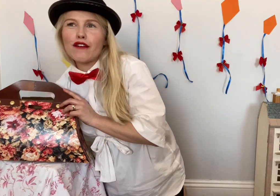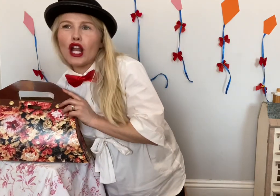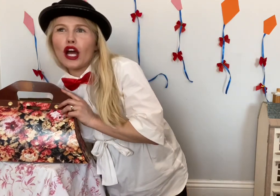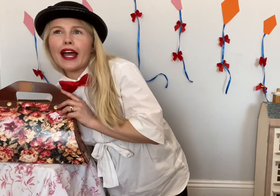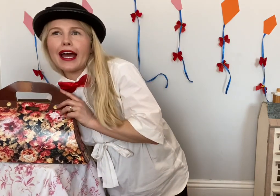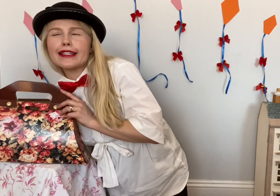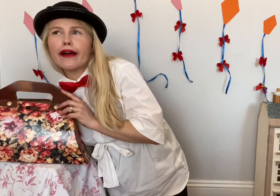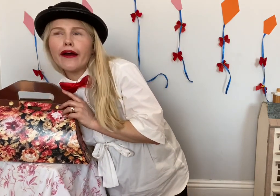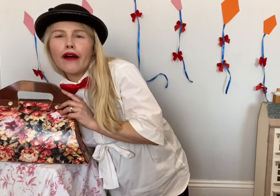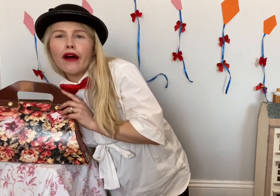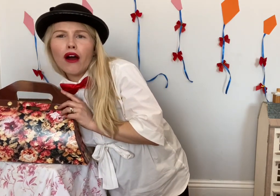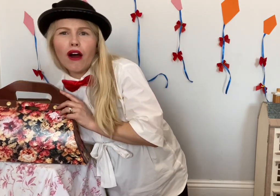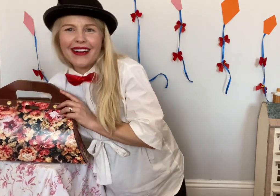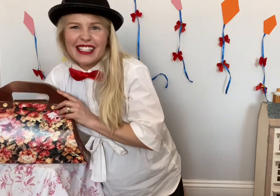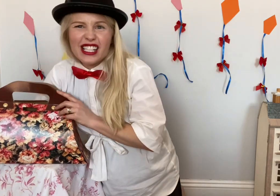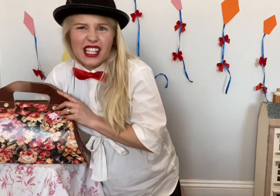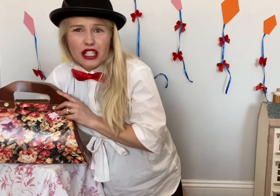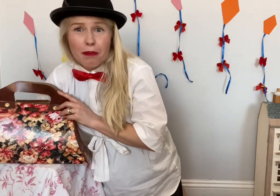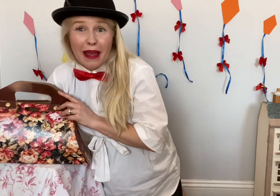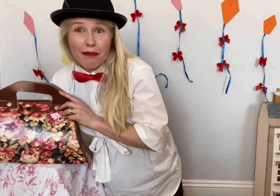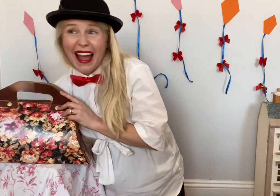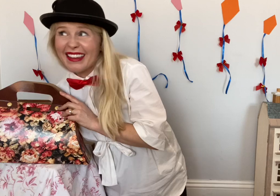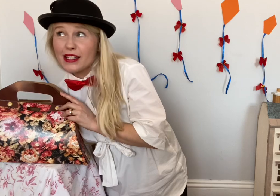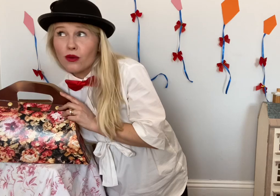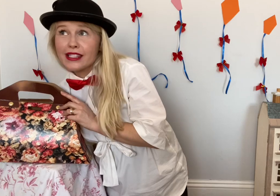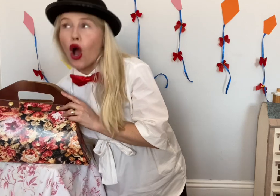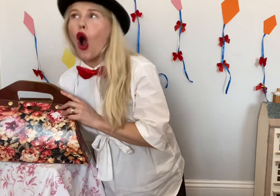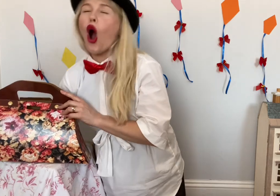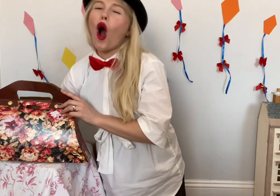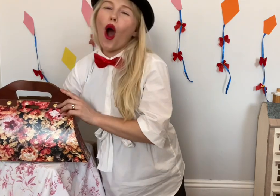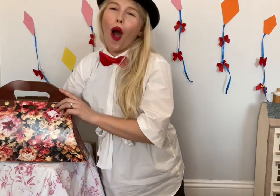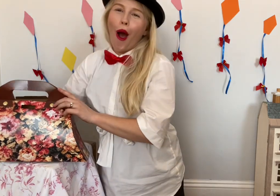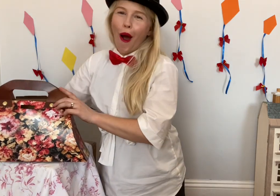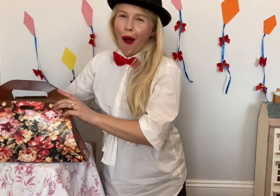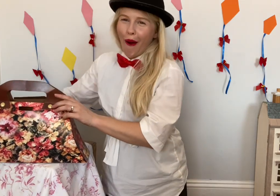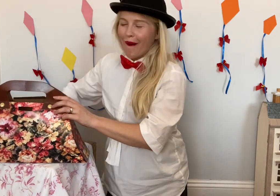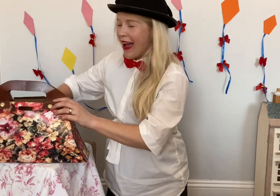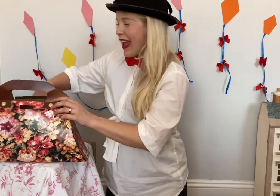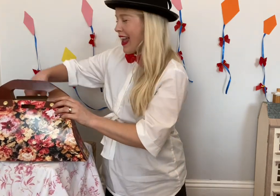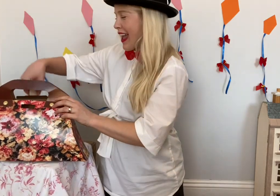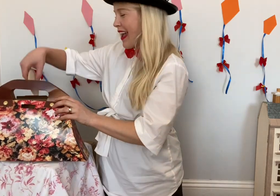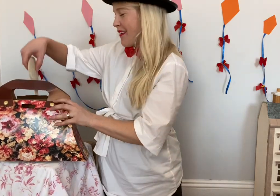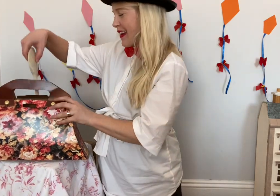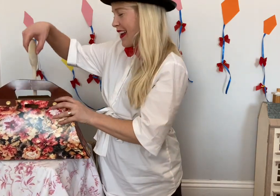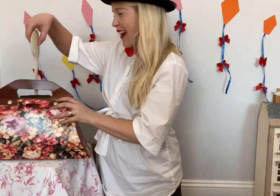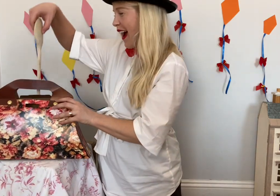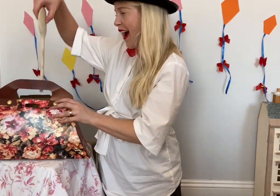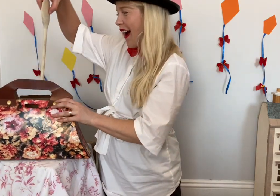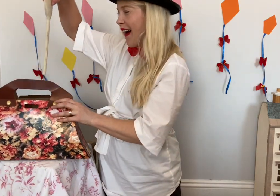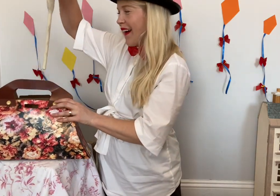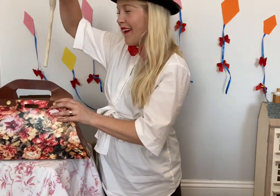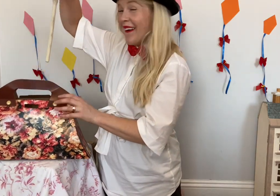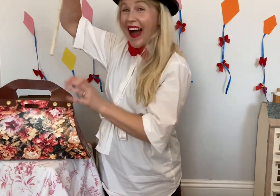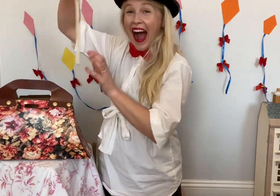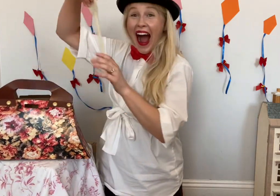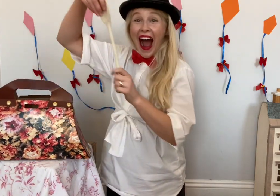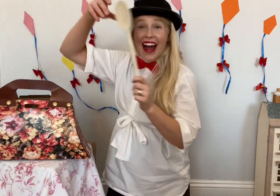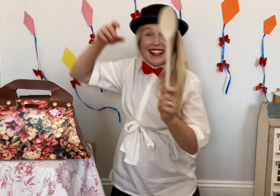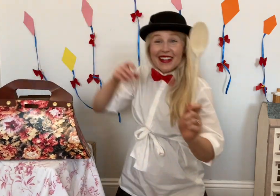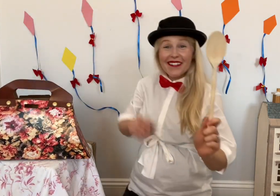a look and oh it's just such a big bag. There's always oh here we go. Do you know what